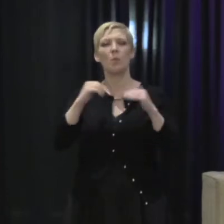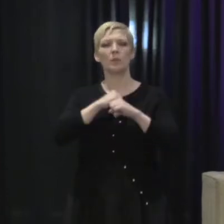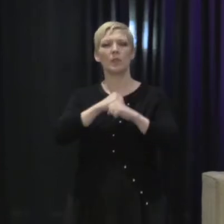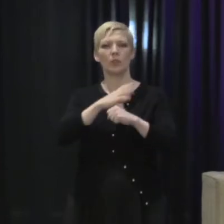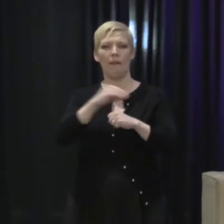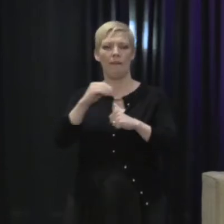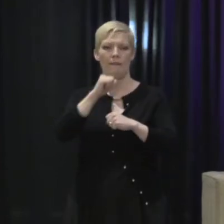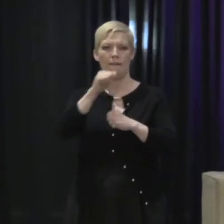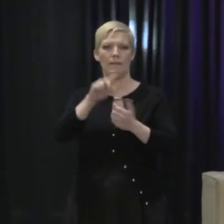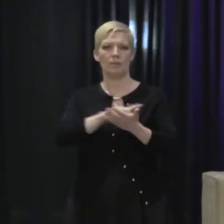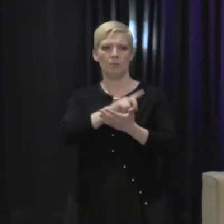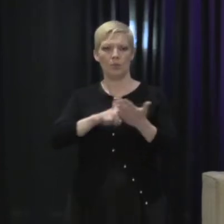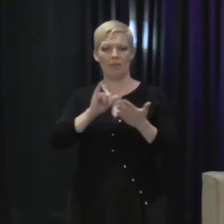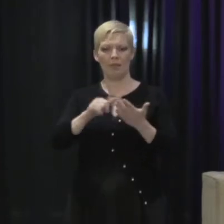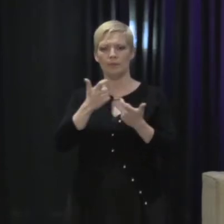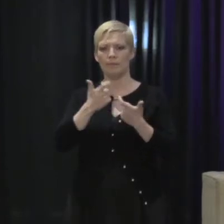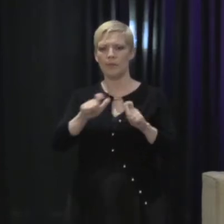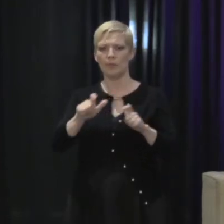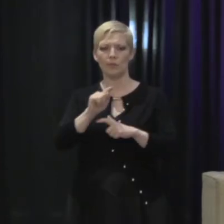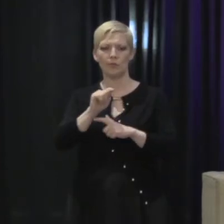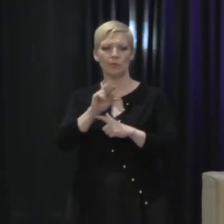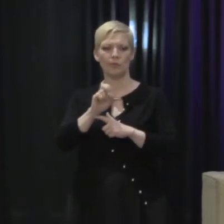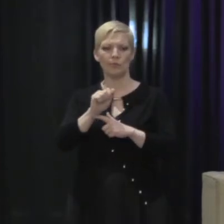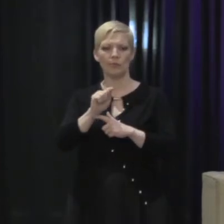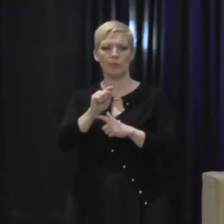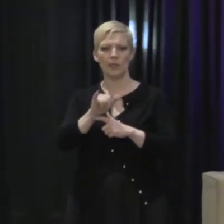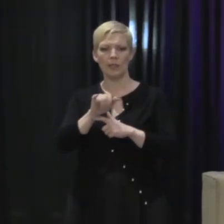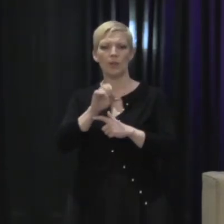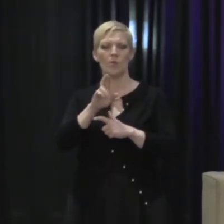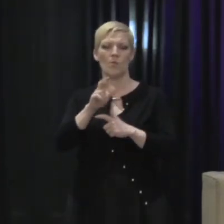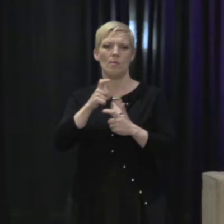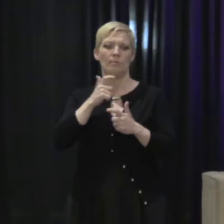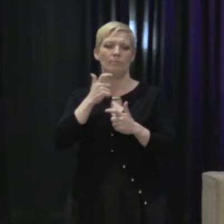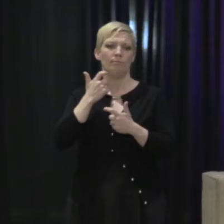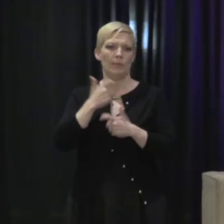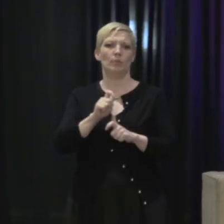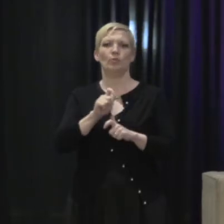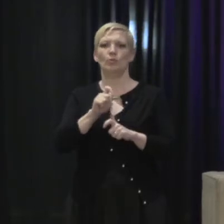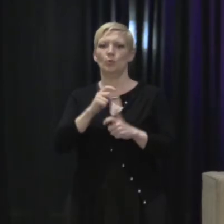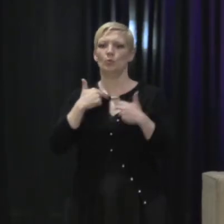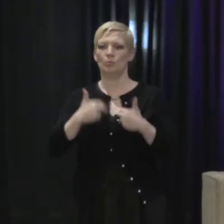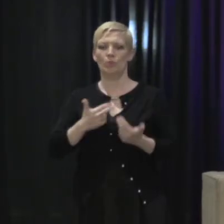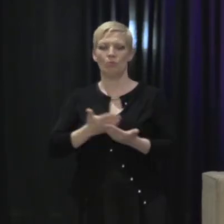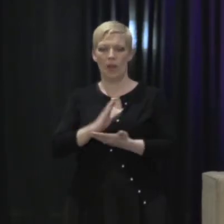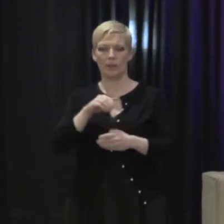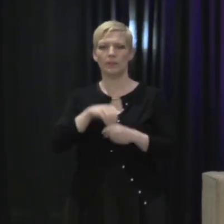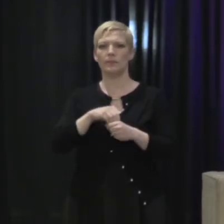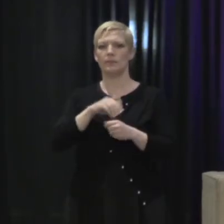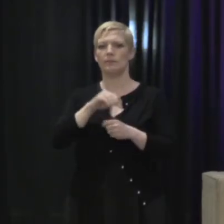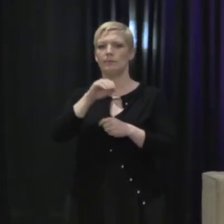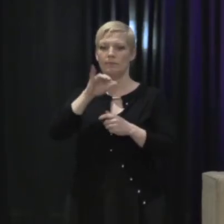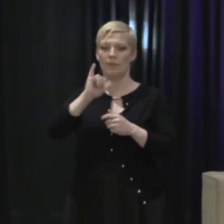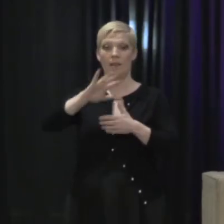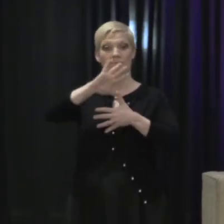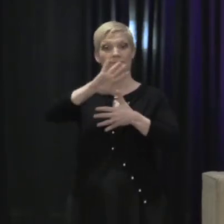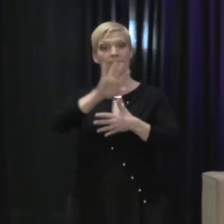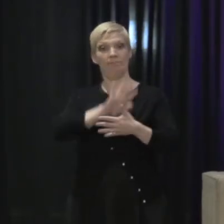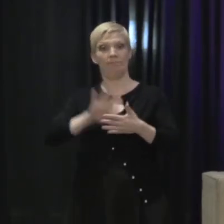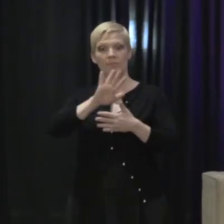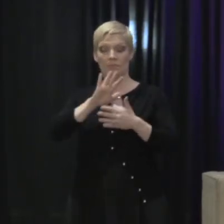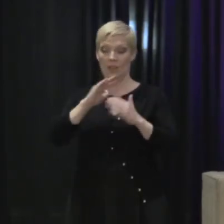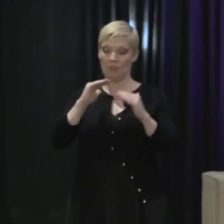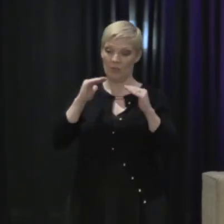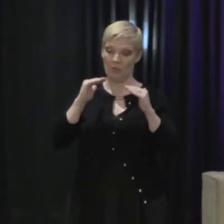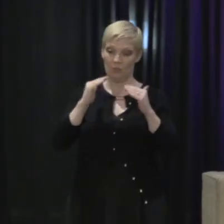all from a major treaty or a major human rights instrument in the Inter-American system. So rights to equal protection and non